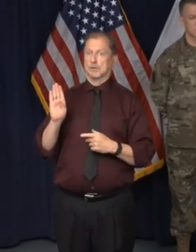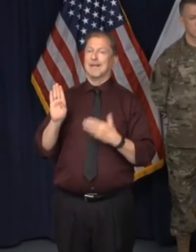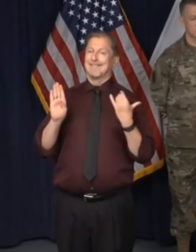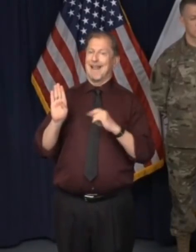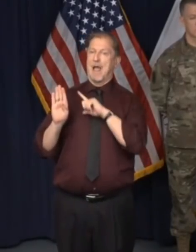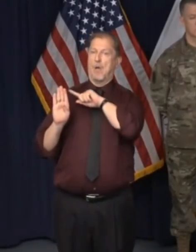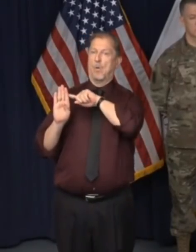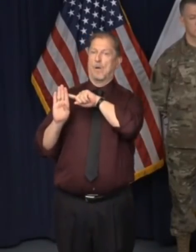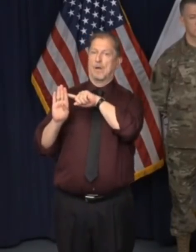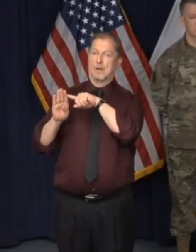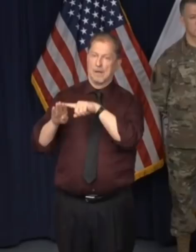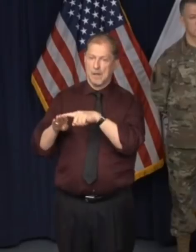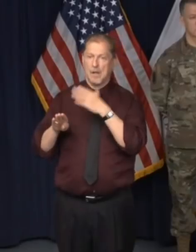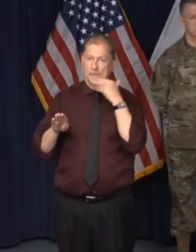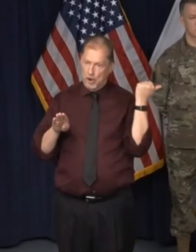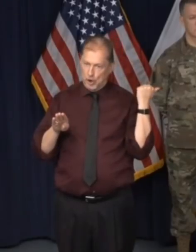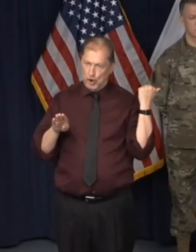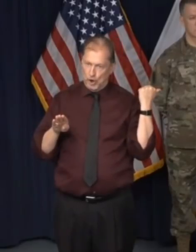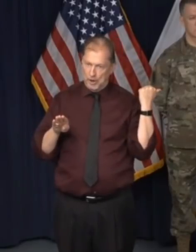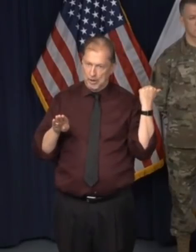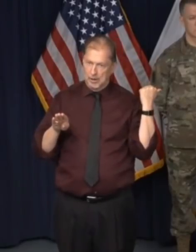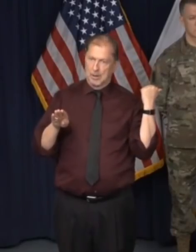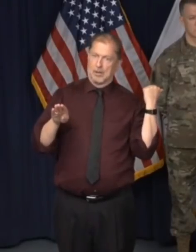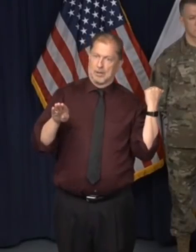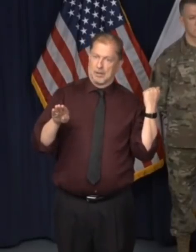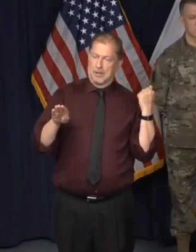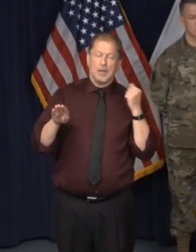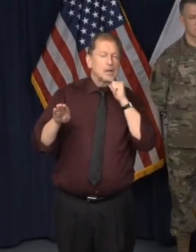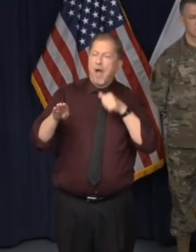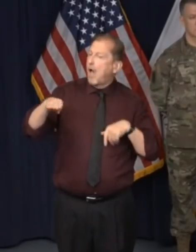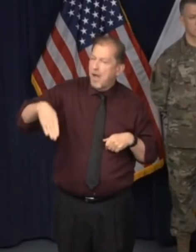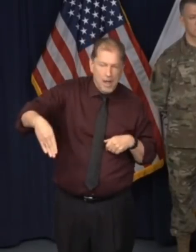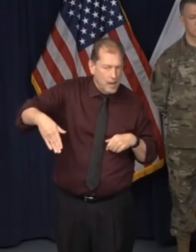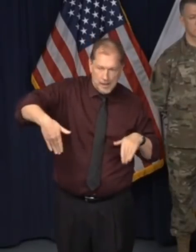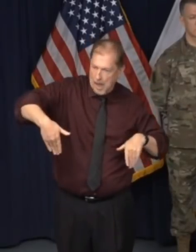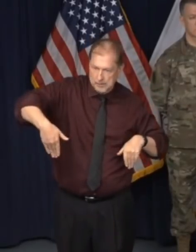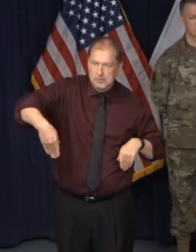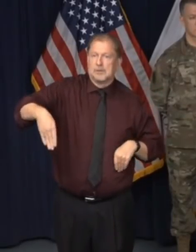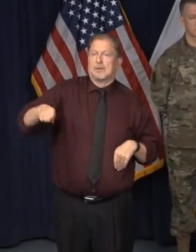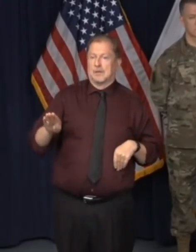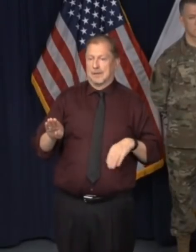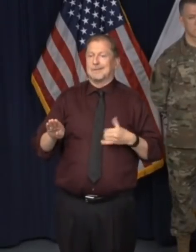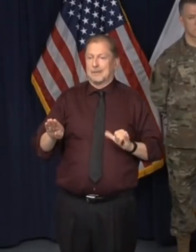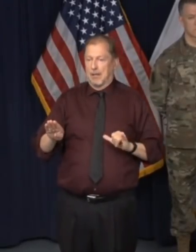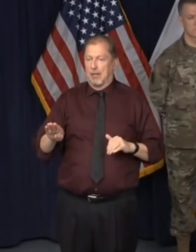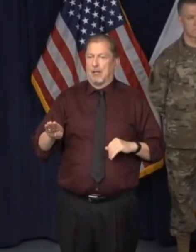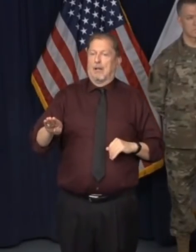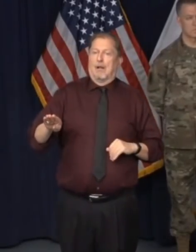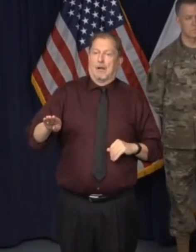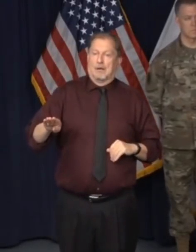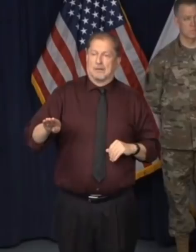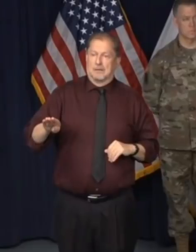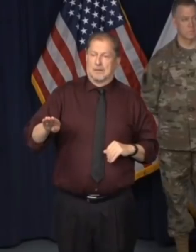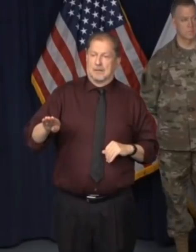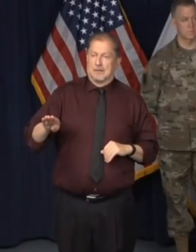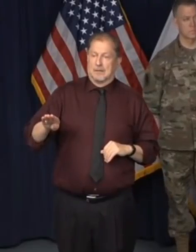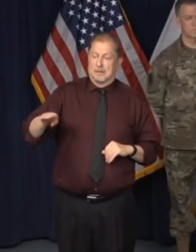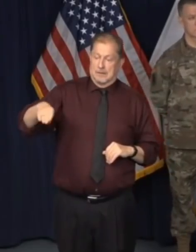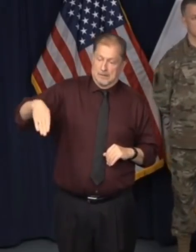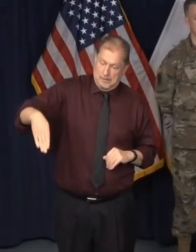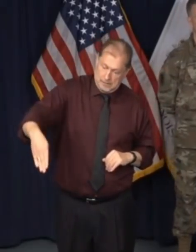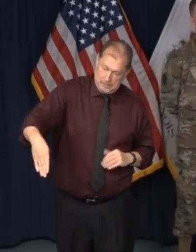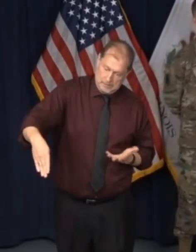a very good thing. Um, what the other side of the curve looks like, I think looks very different than what the